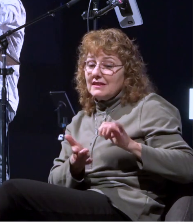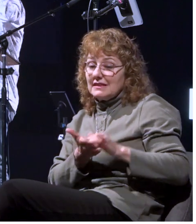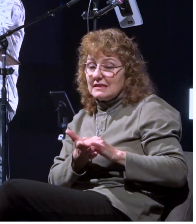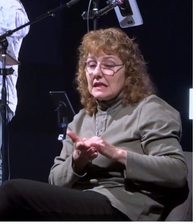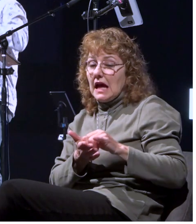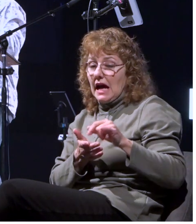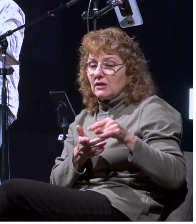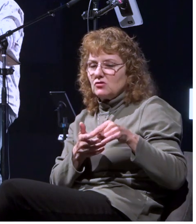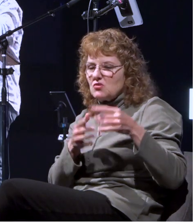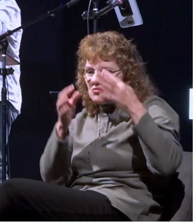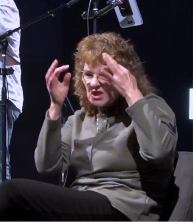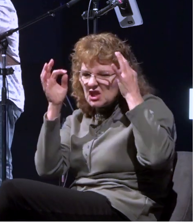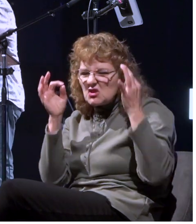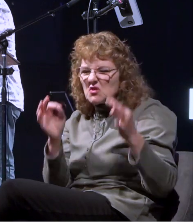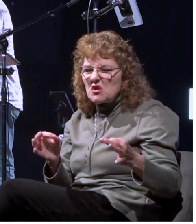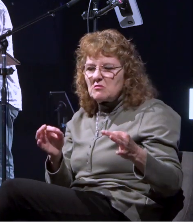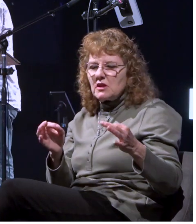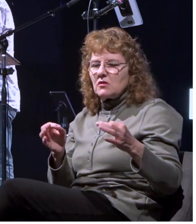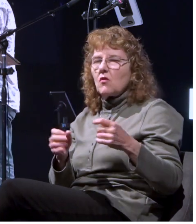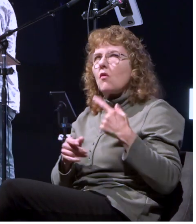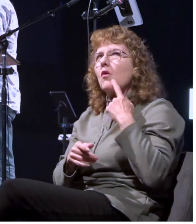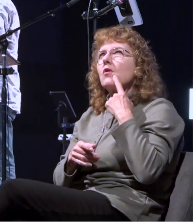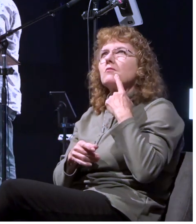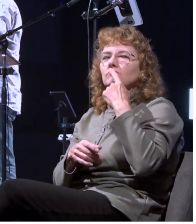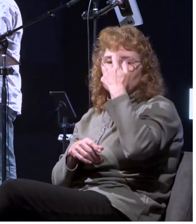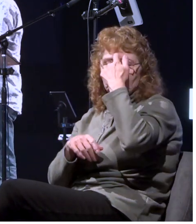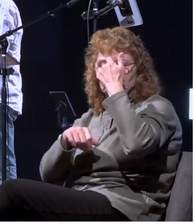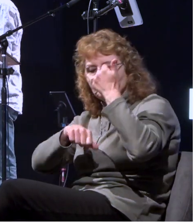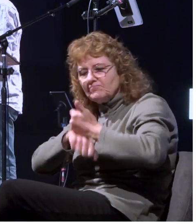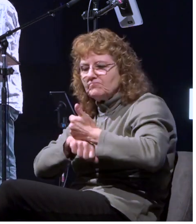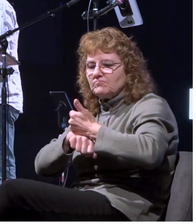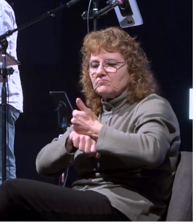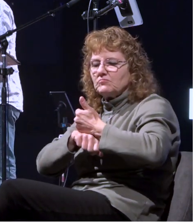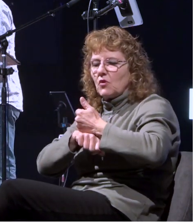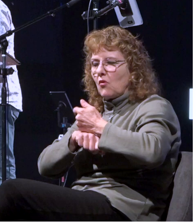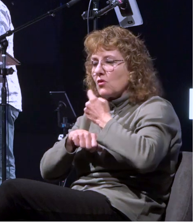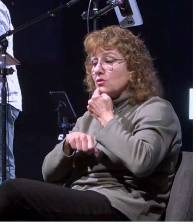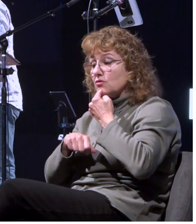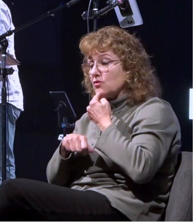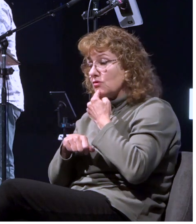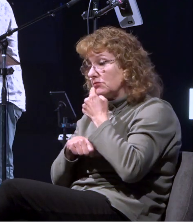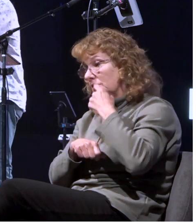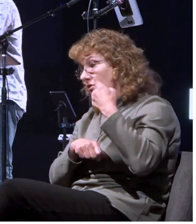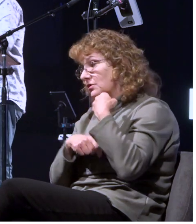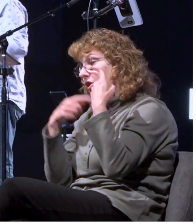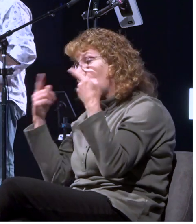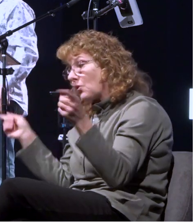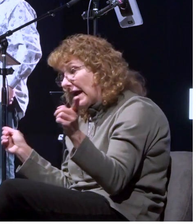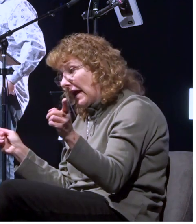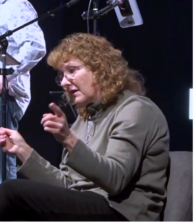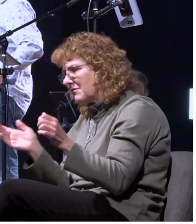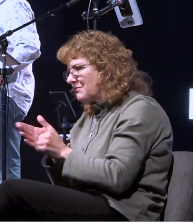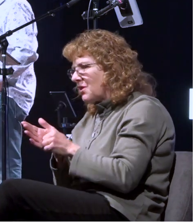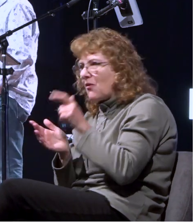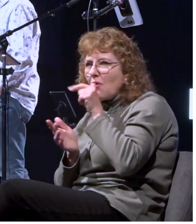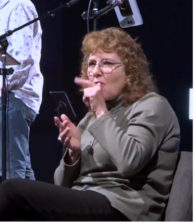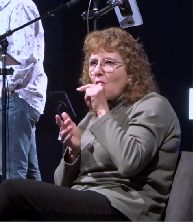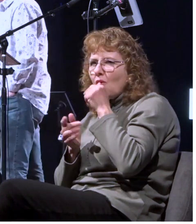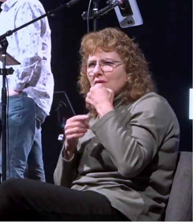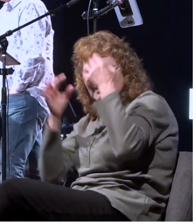or to decree but this wasn't paul's decision right the way that this sentence is structured in the